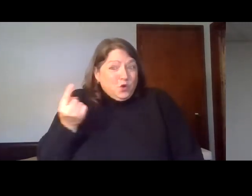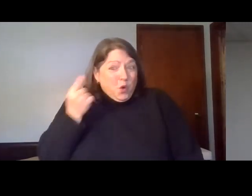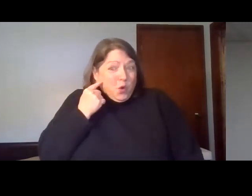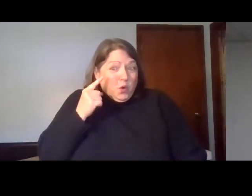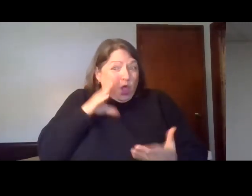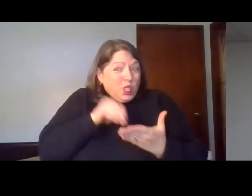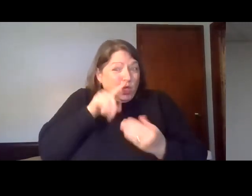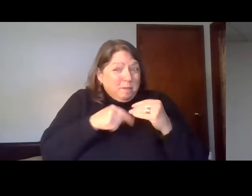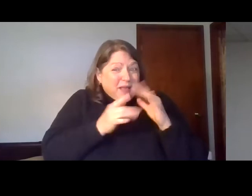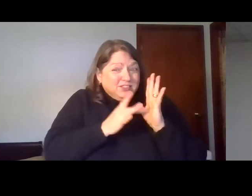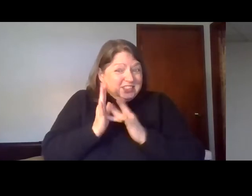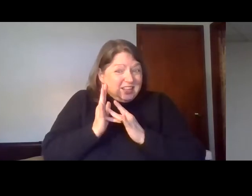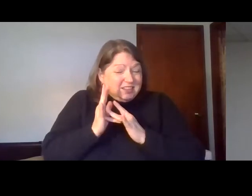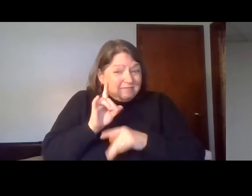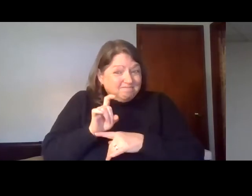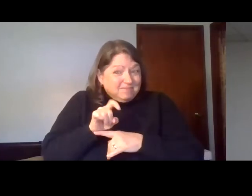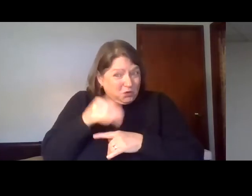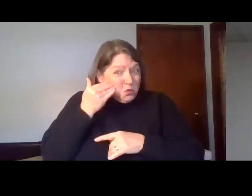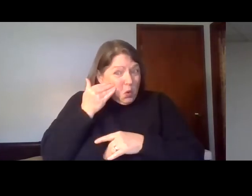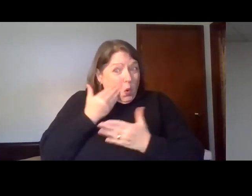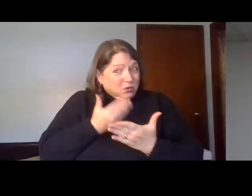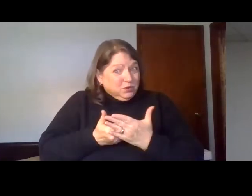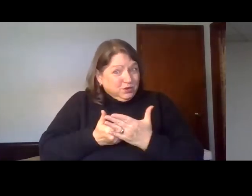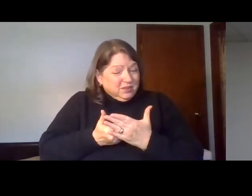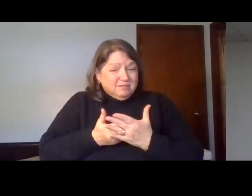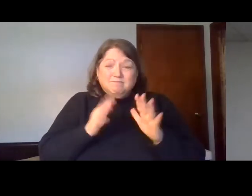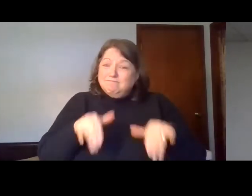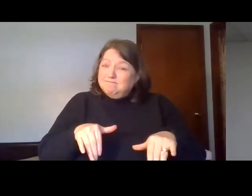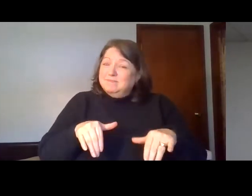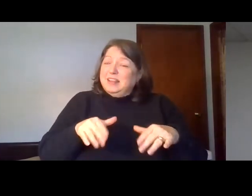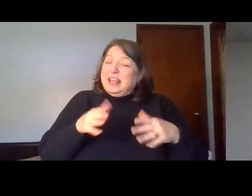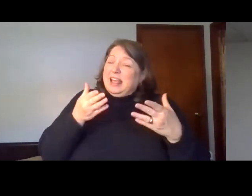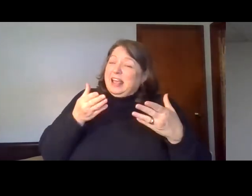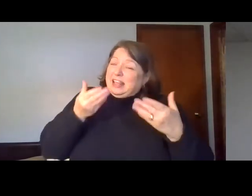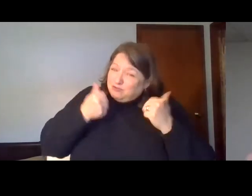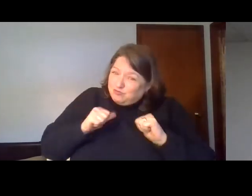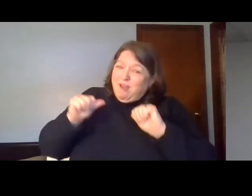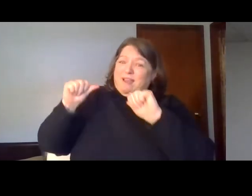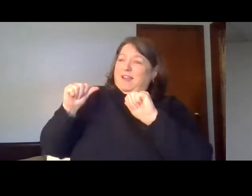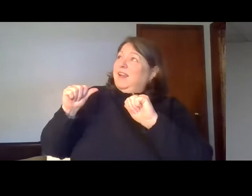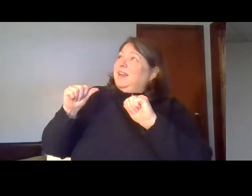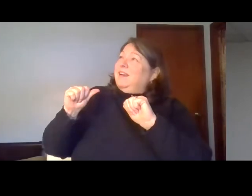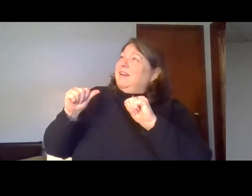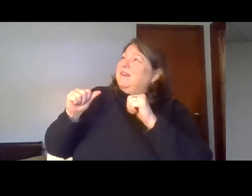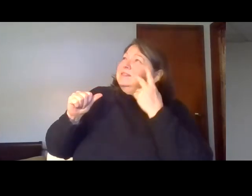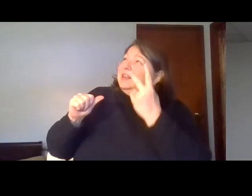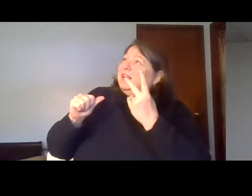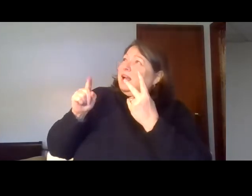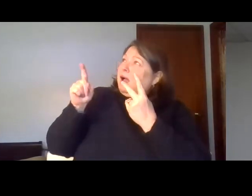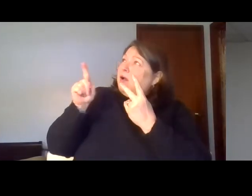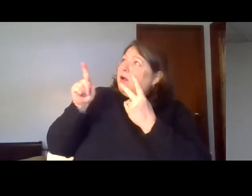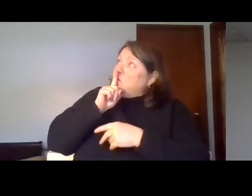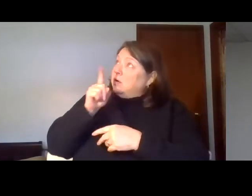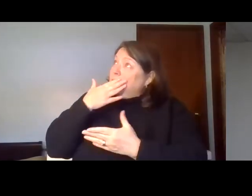heard that he's good? Why not put your taste buds to the test and see if he is indeed good?